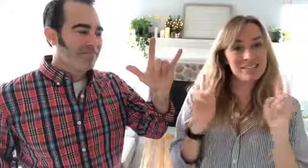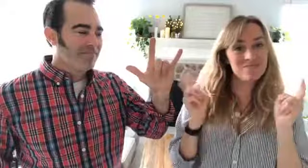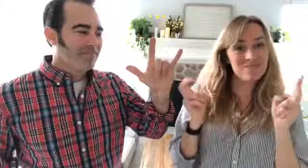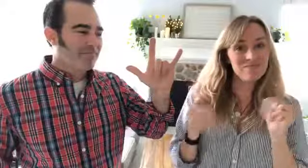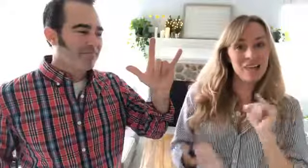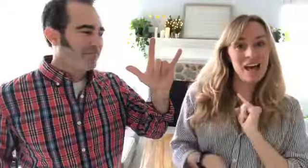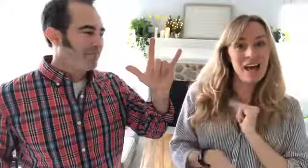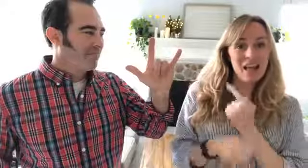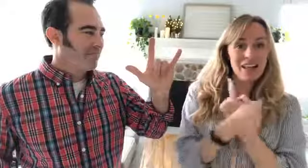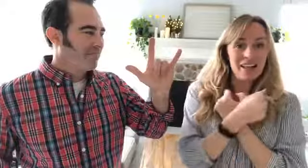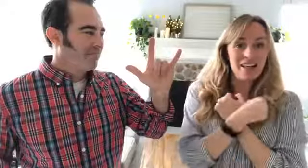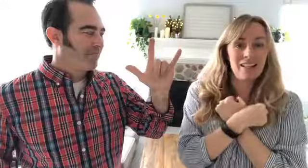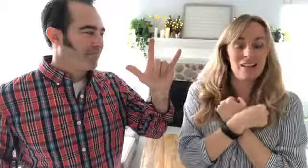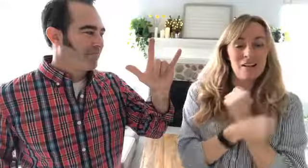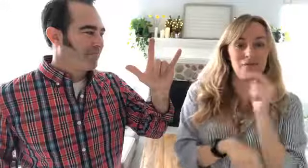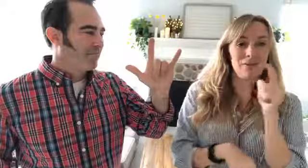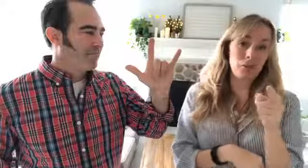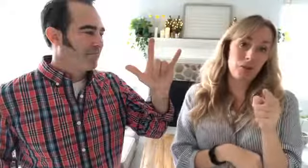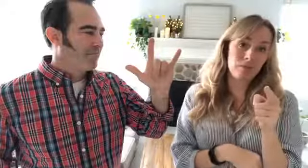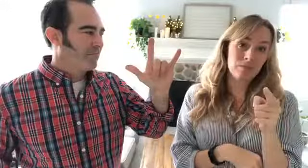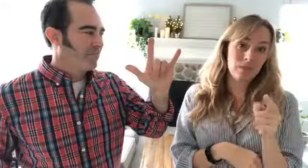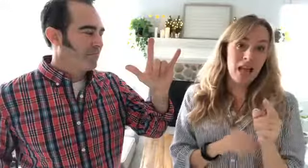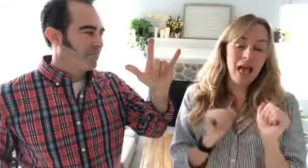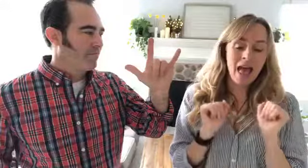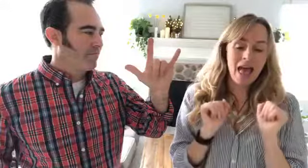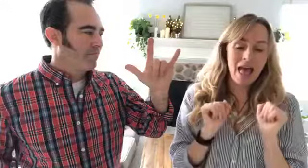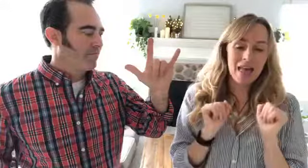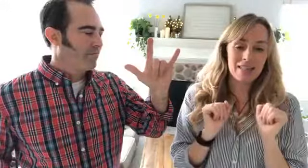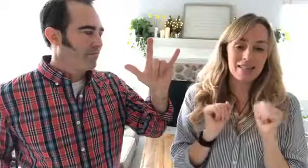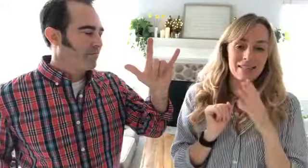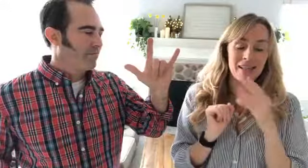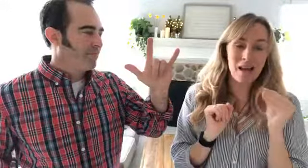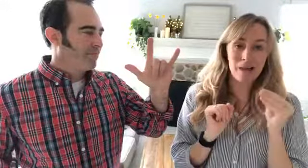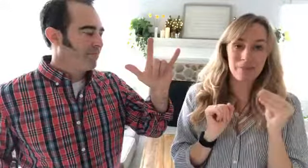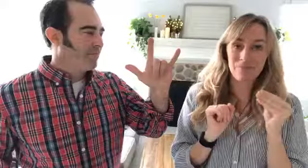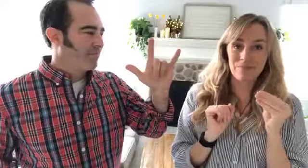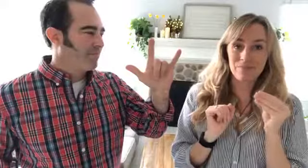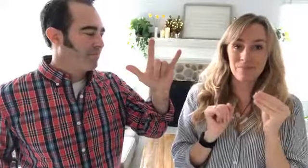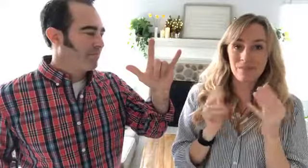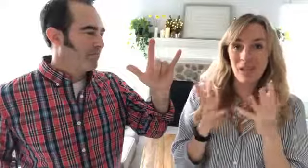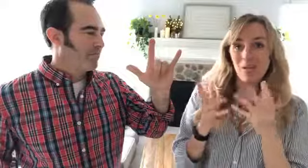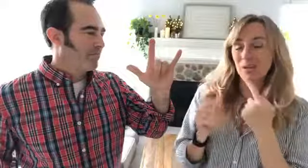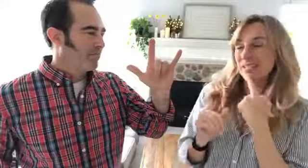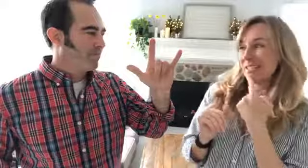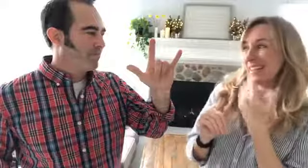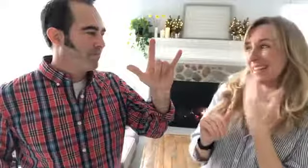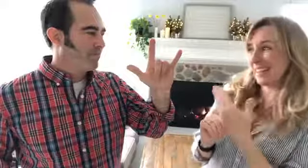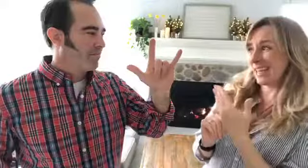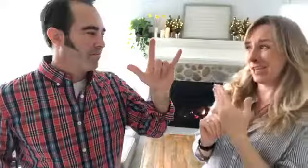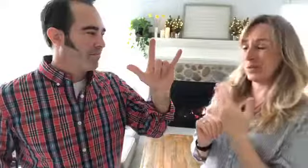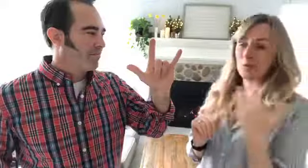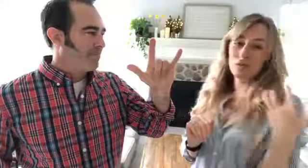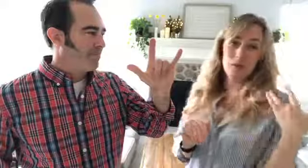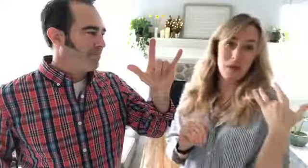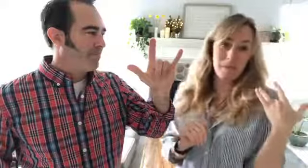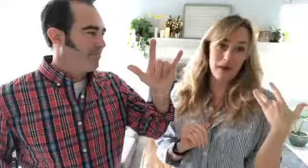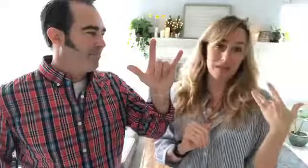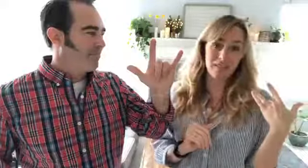I love you and I want to say thank you to my model